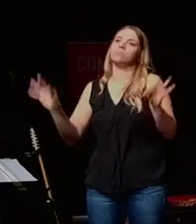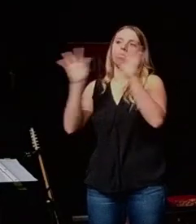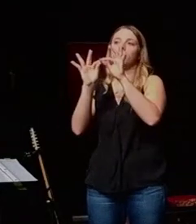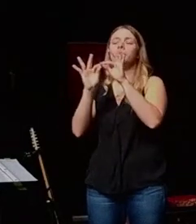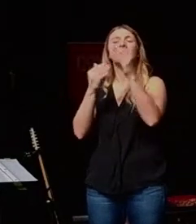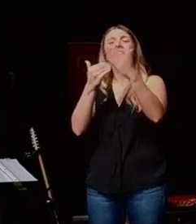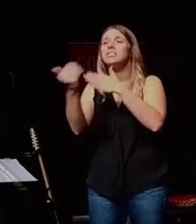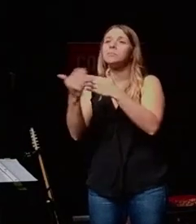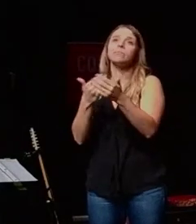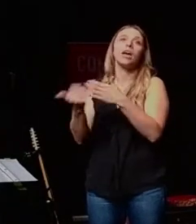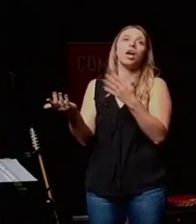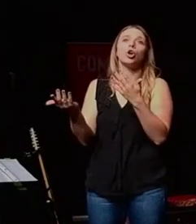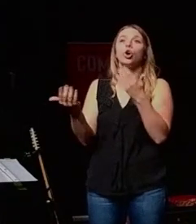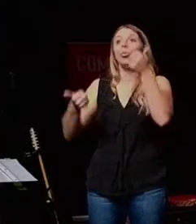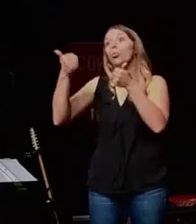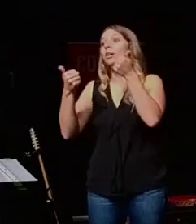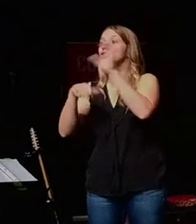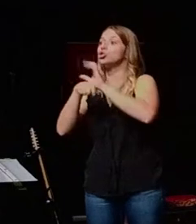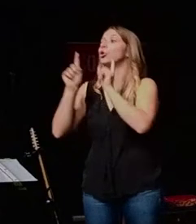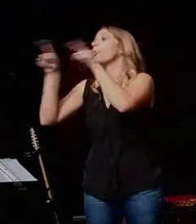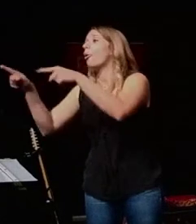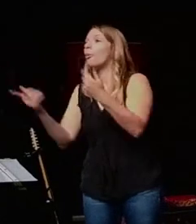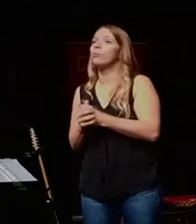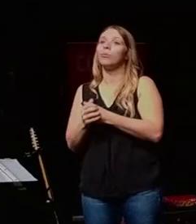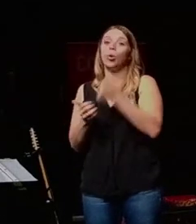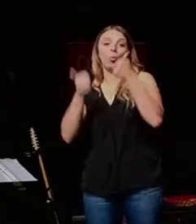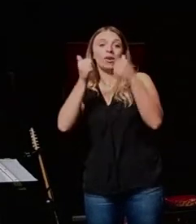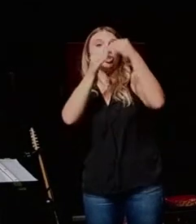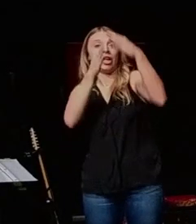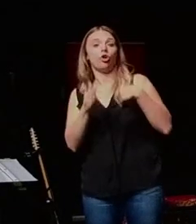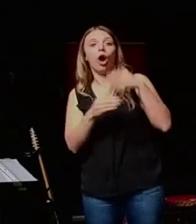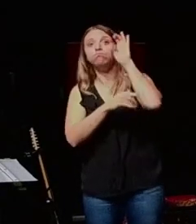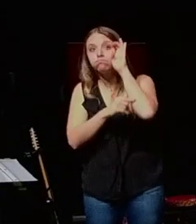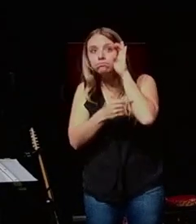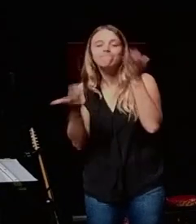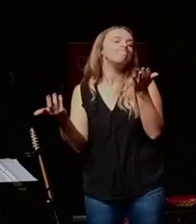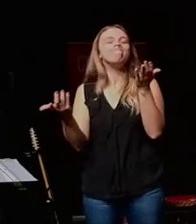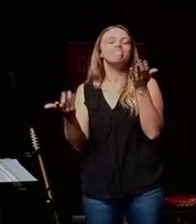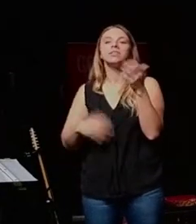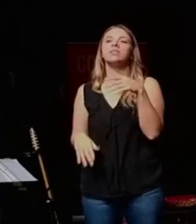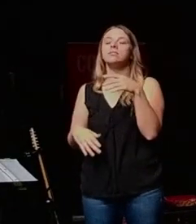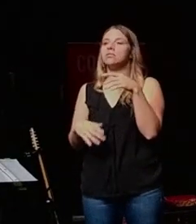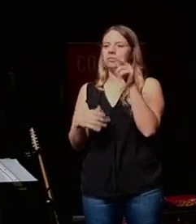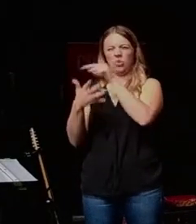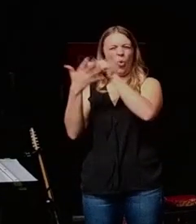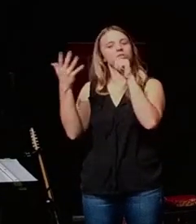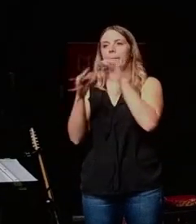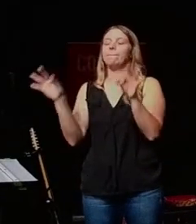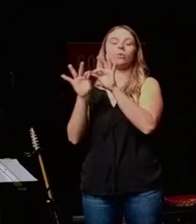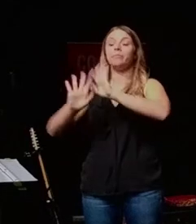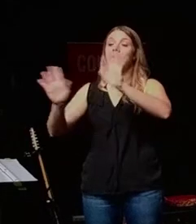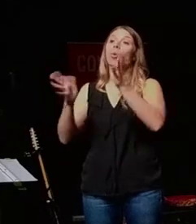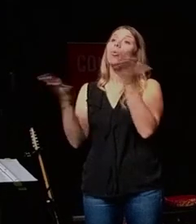It's not as important what church do we go to and what leader do we follow. It's not that important. What's important